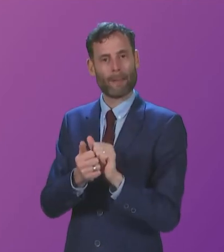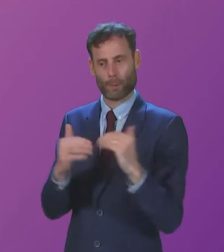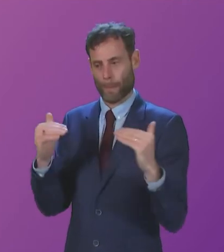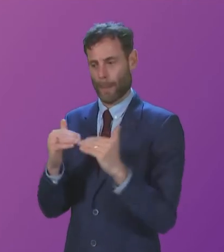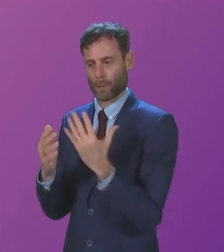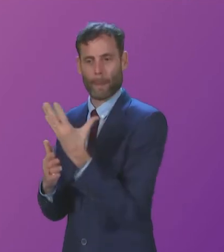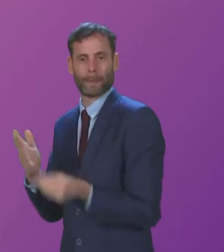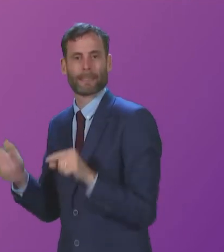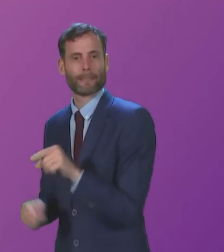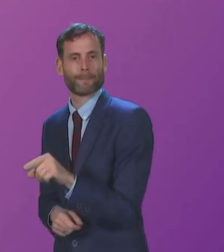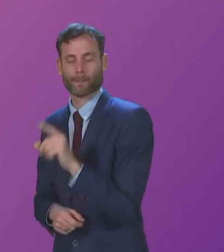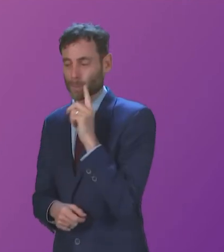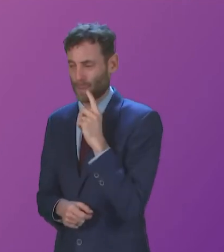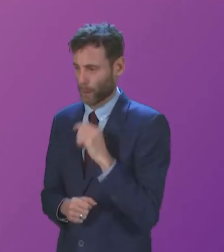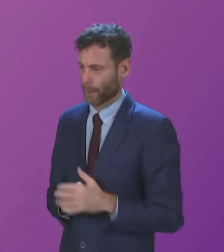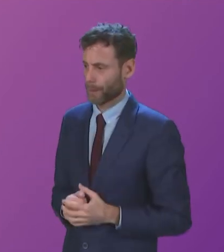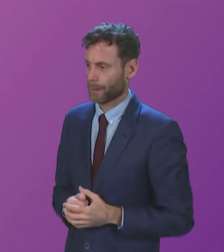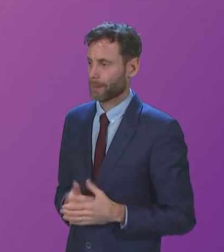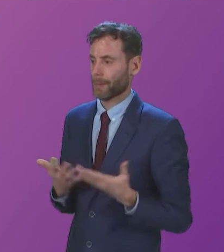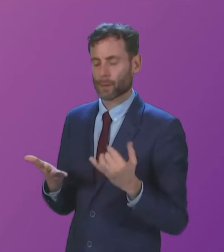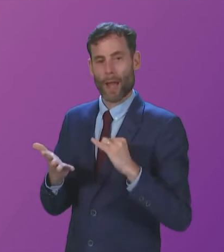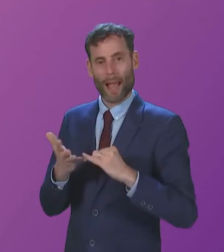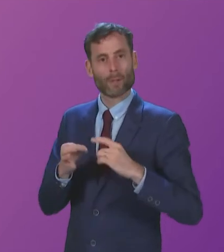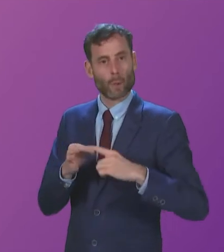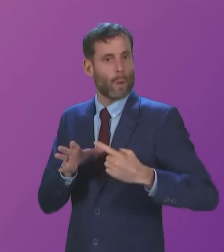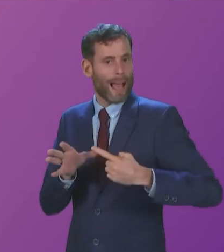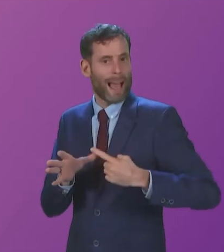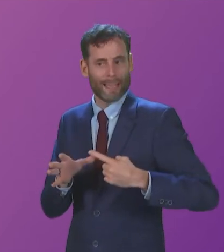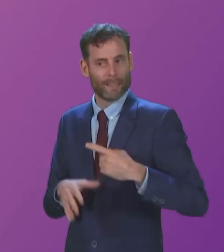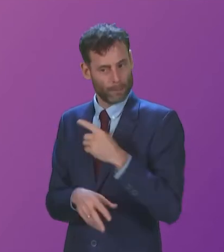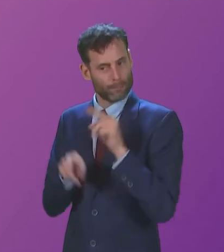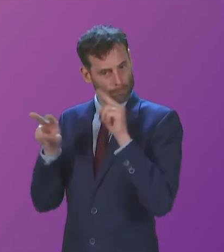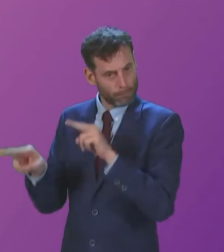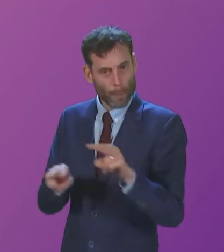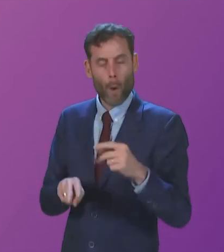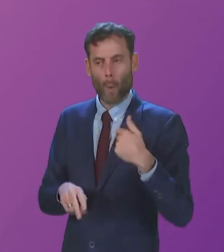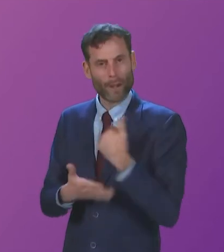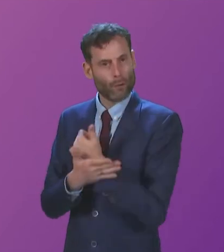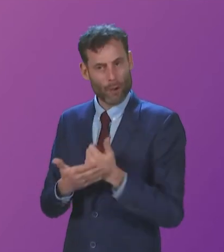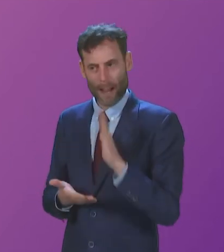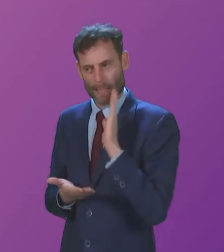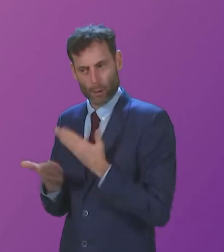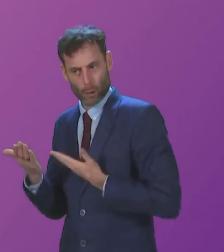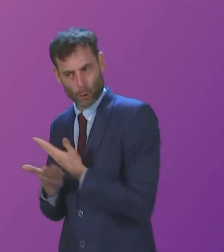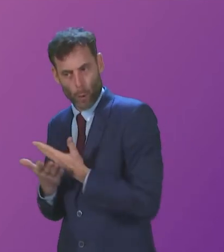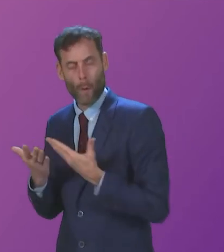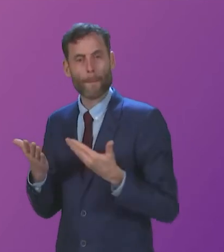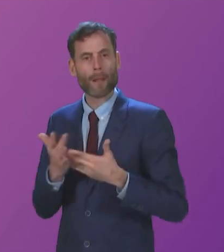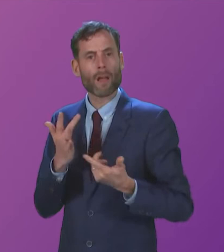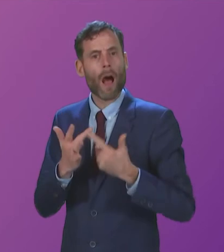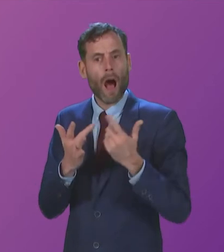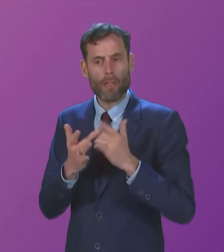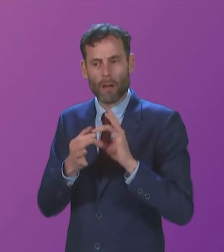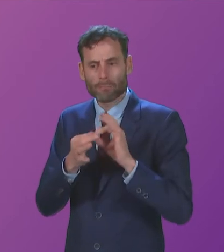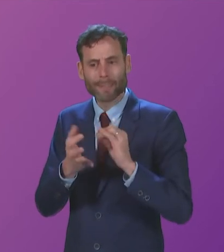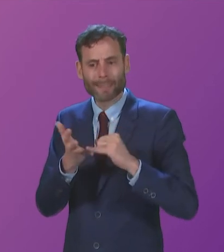don't just happen within the SQA or indeed within Government, but with our stakeholders to ensure that stakeholders, particularly including young people,